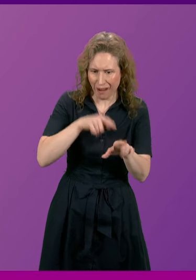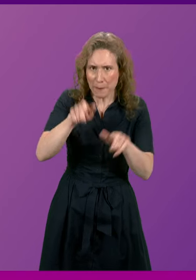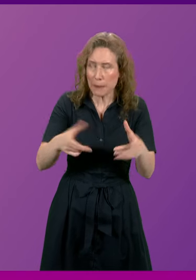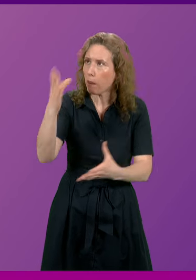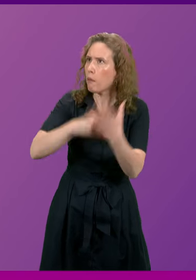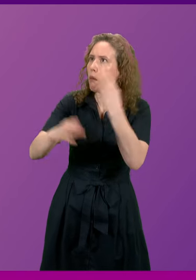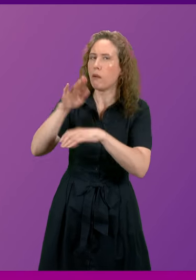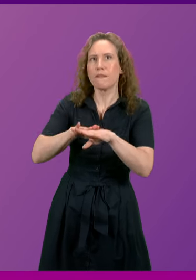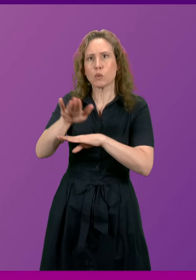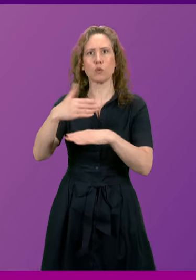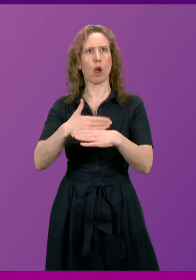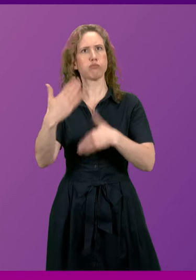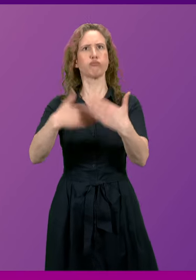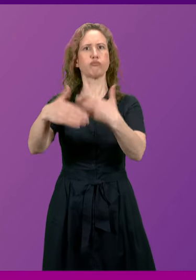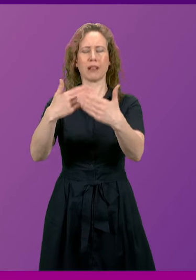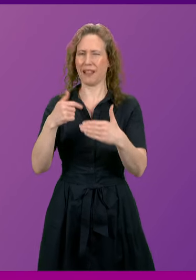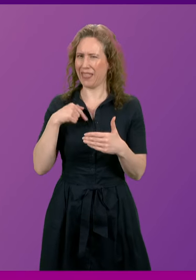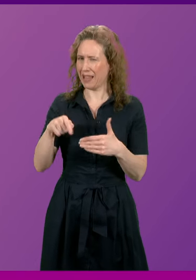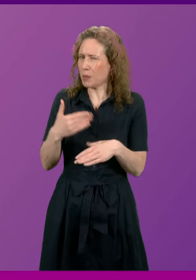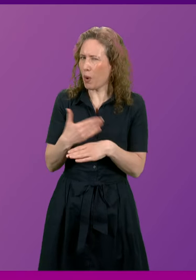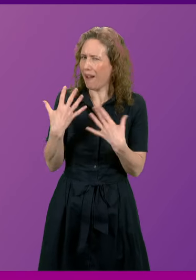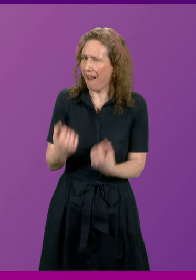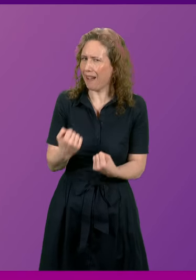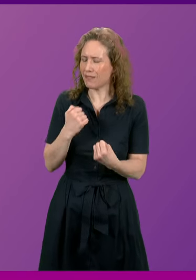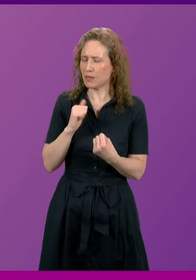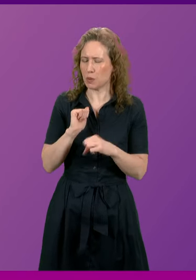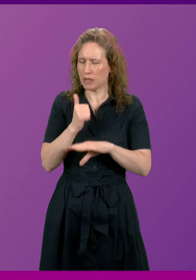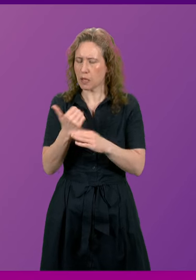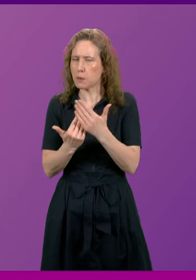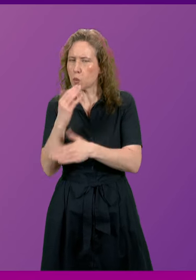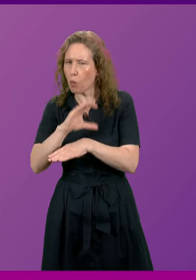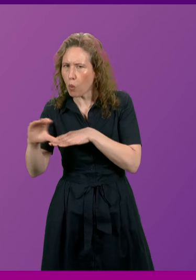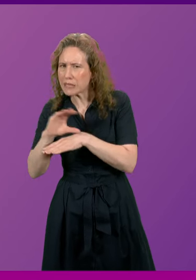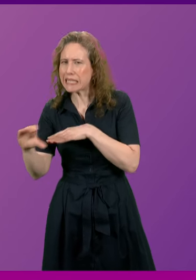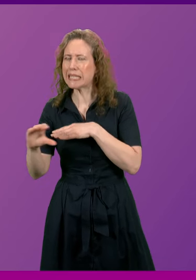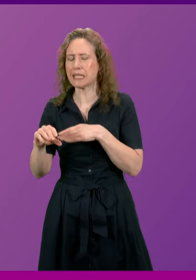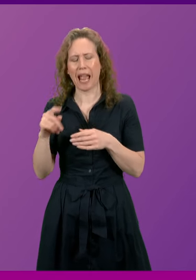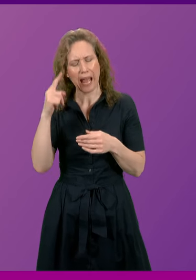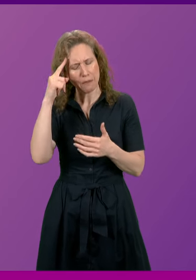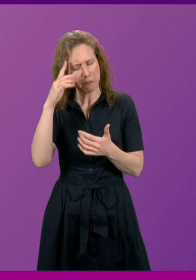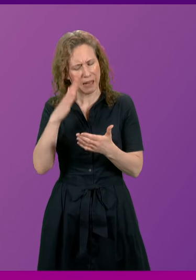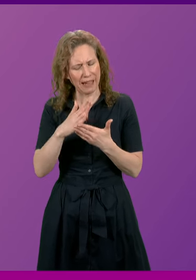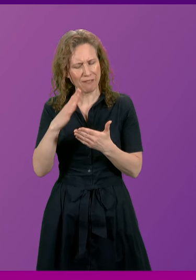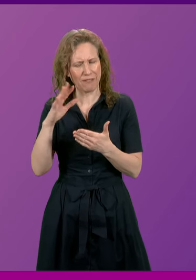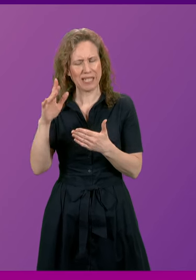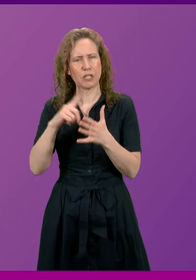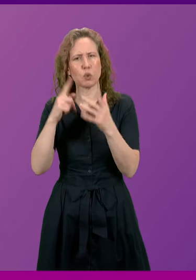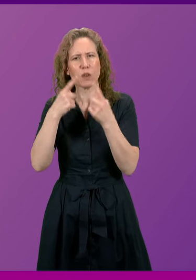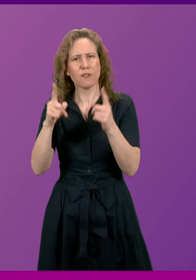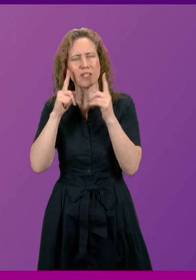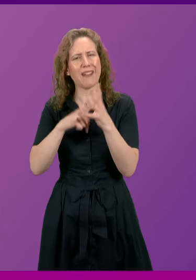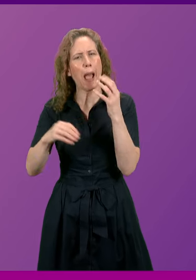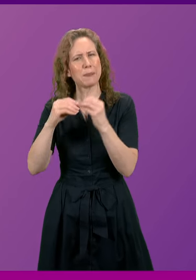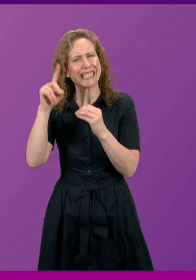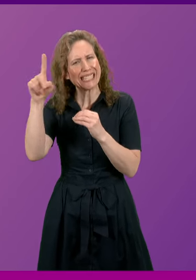work that is being delivered to establish new courses if my memory says me right with the University of Aberdeen to